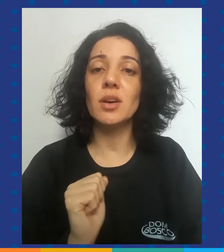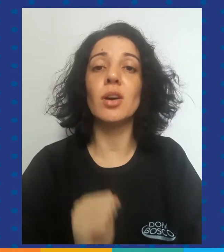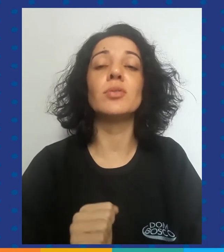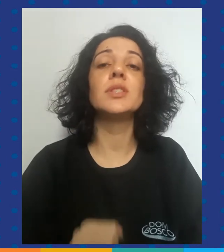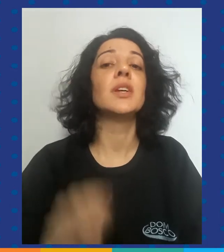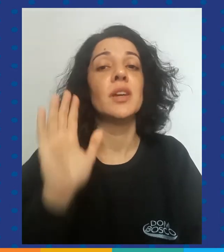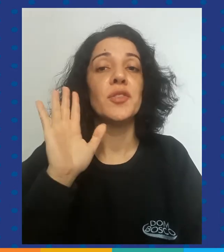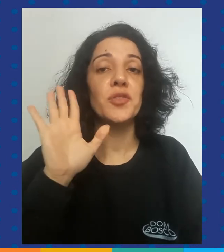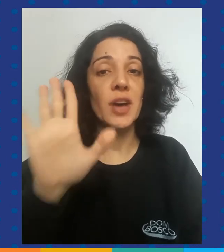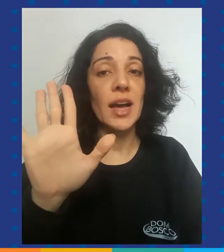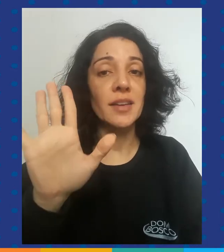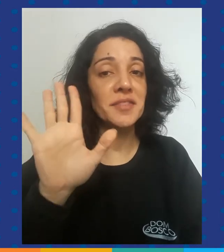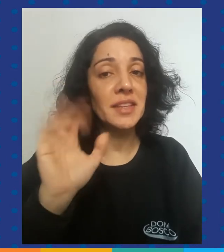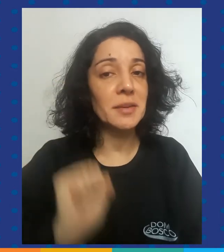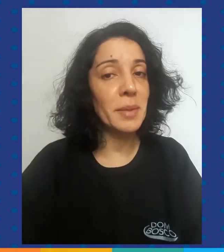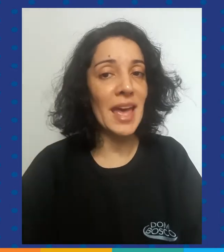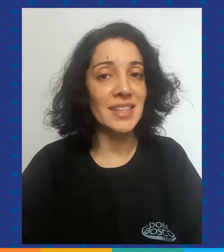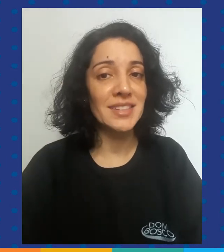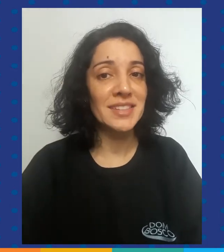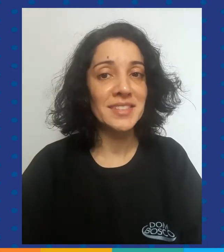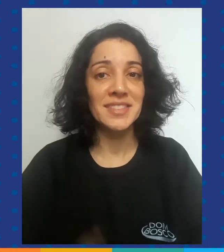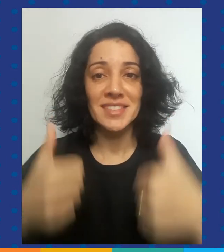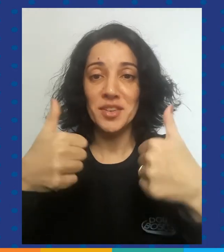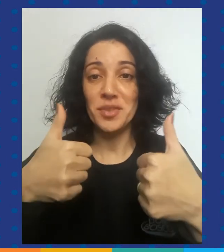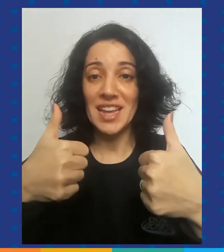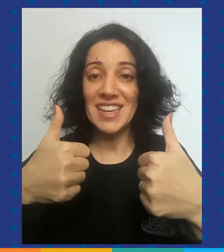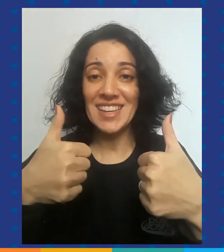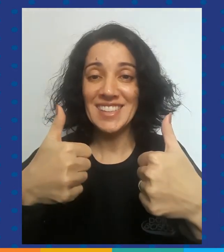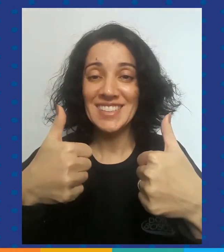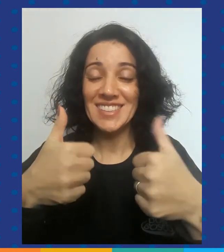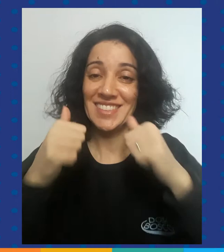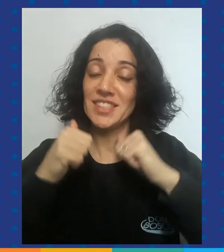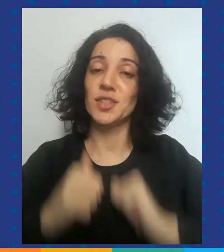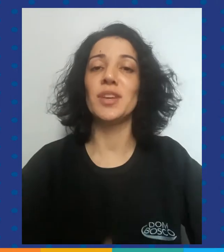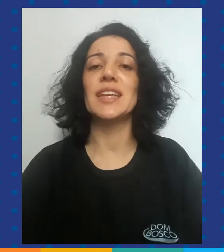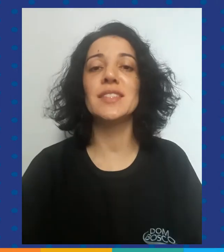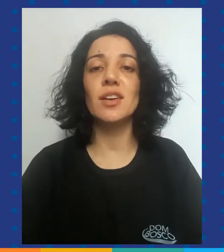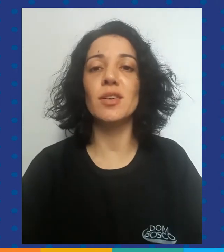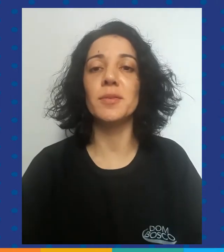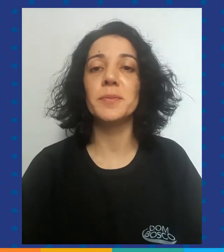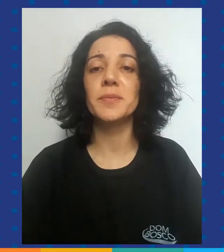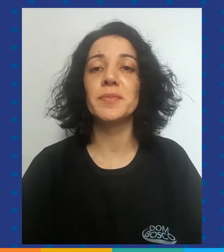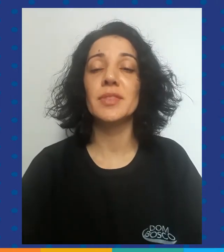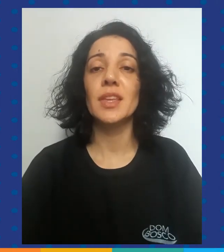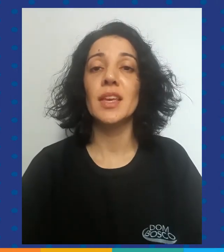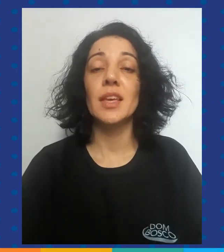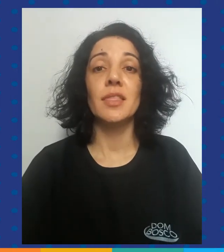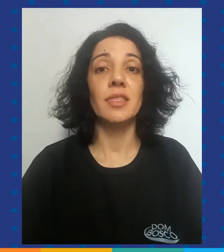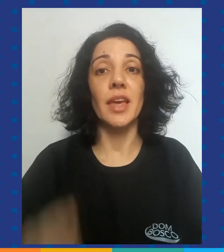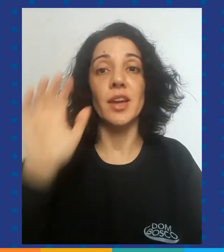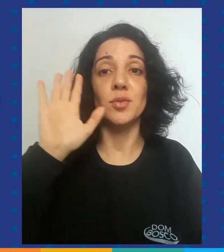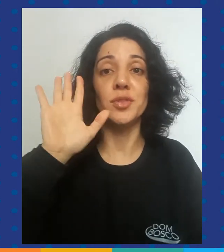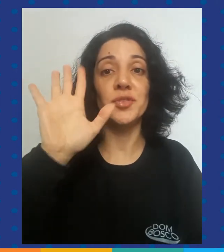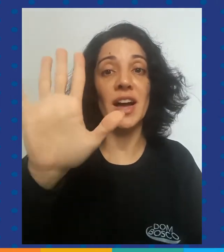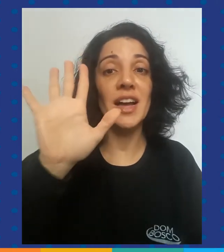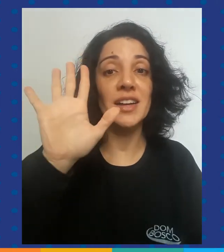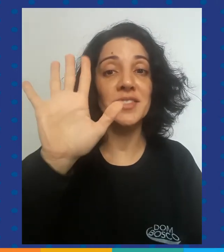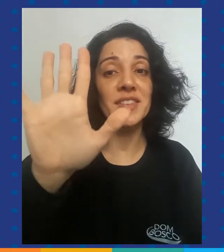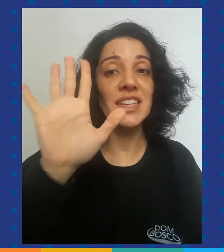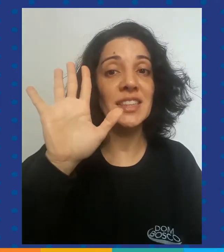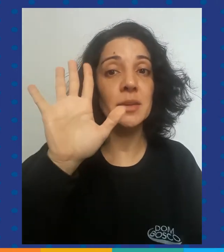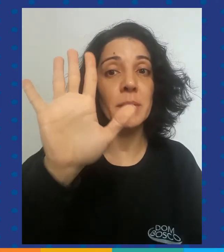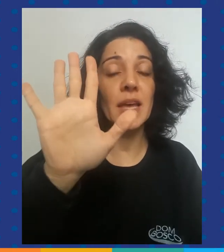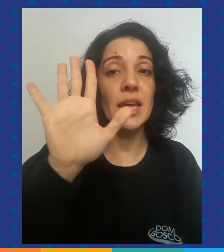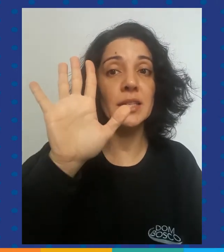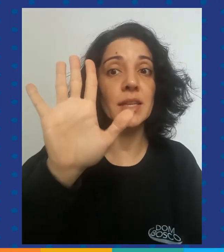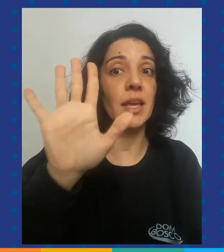one is called five in the bed. Ready? So, let's go. There were five